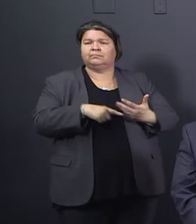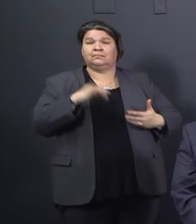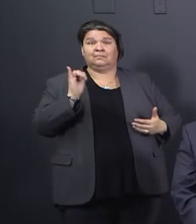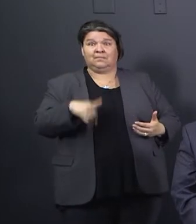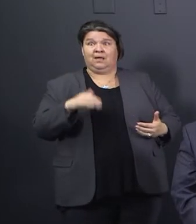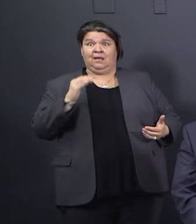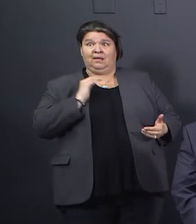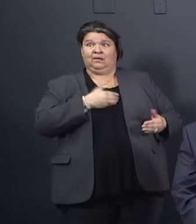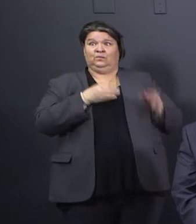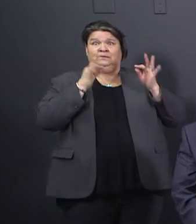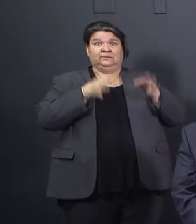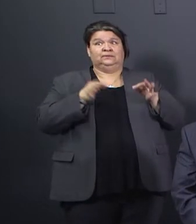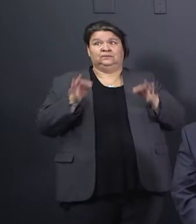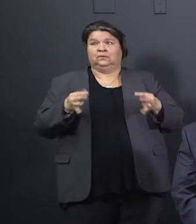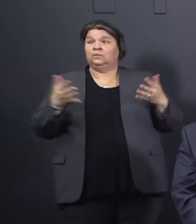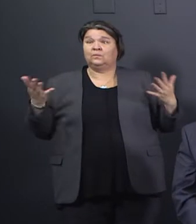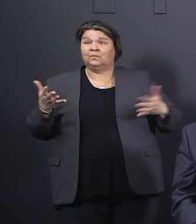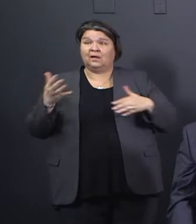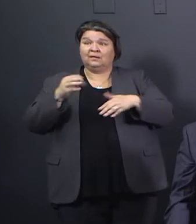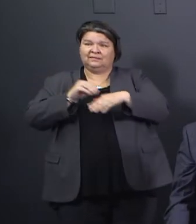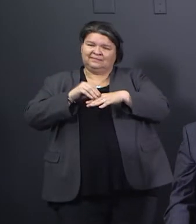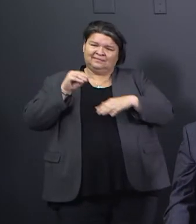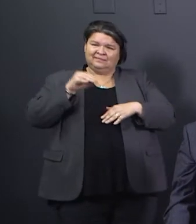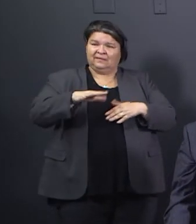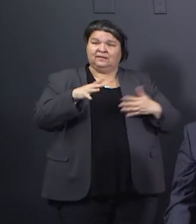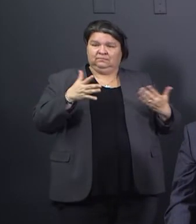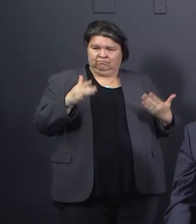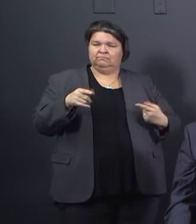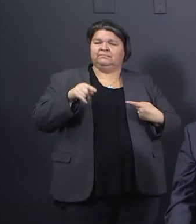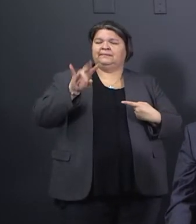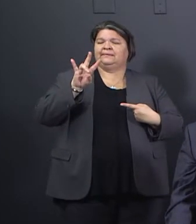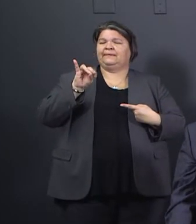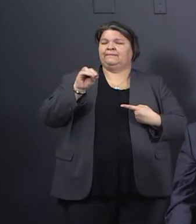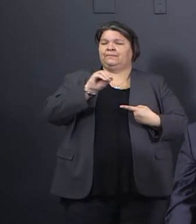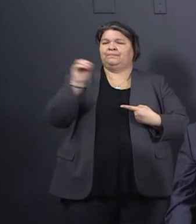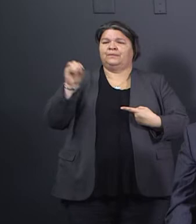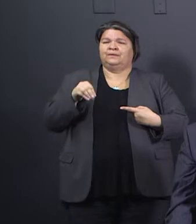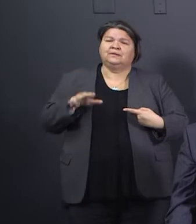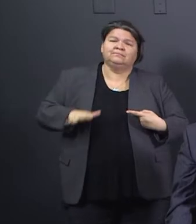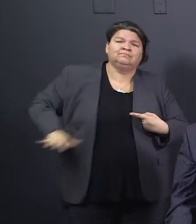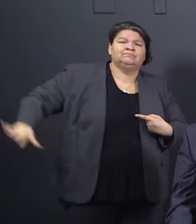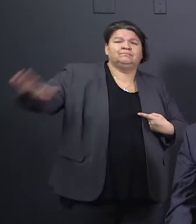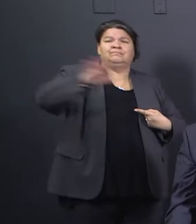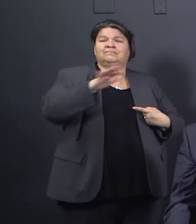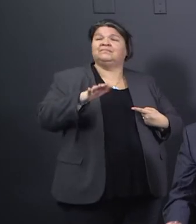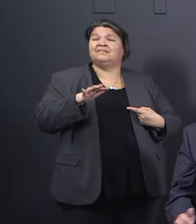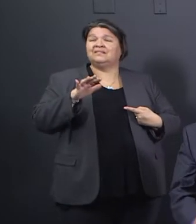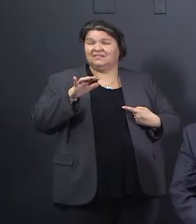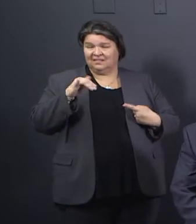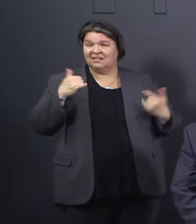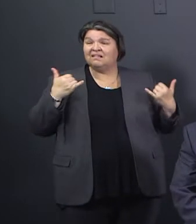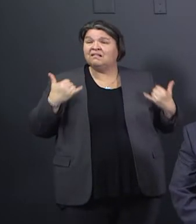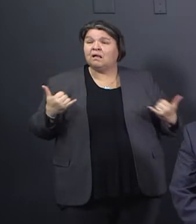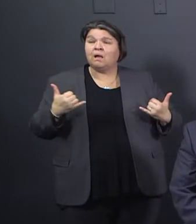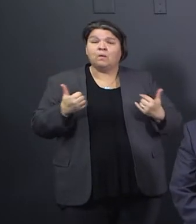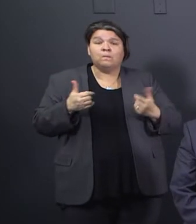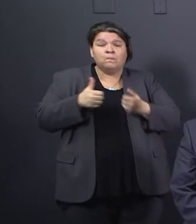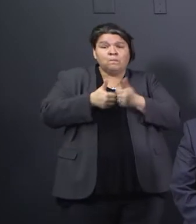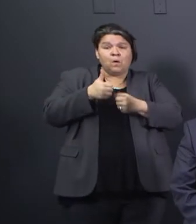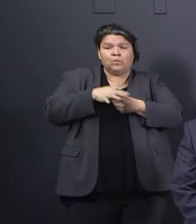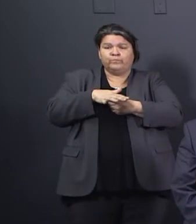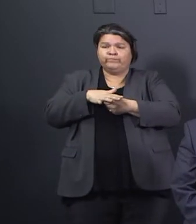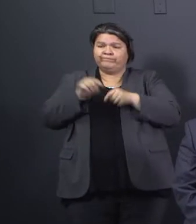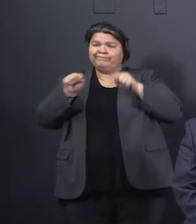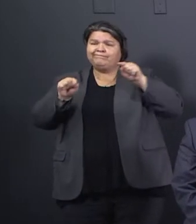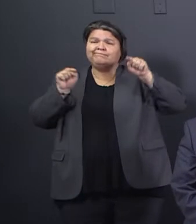Texas. So almost everyone is following the same rules now that the governor has in place on his stay-at-home. And it's critical